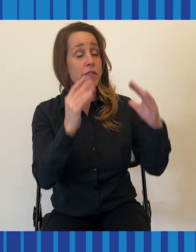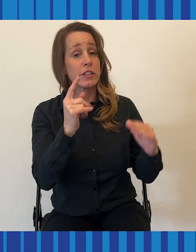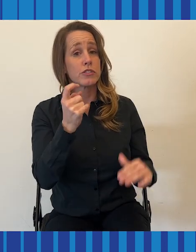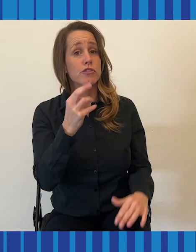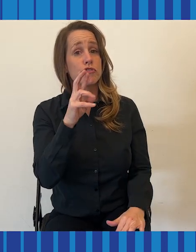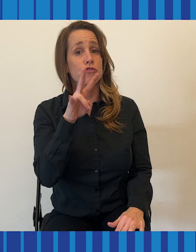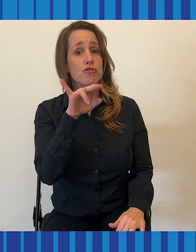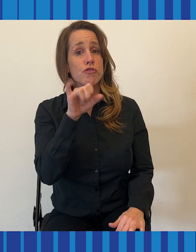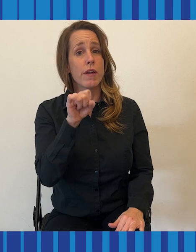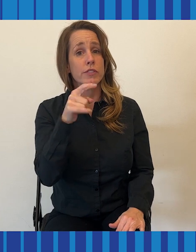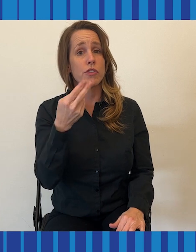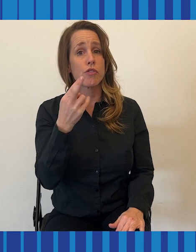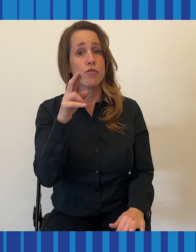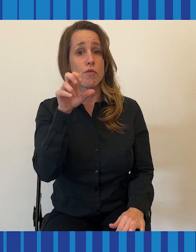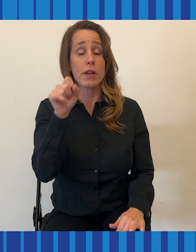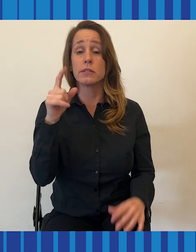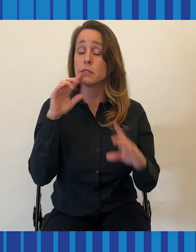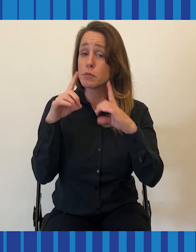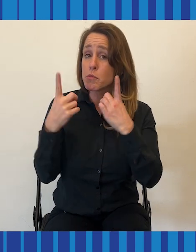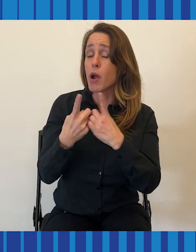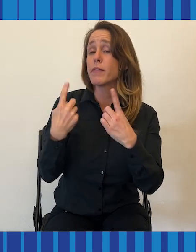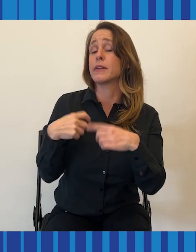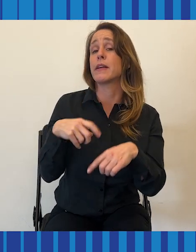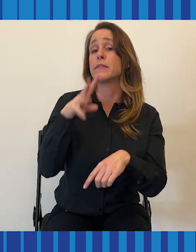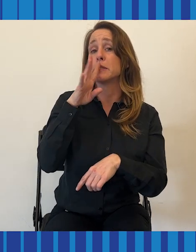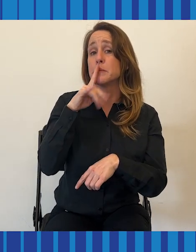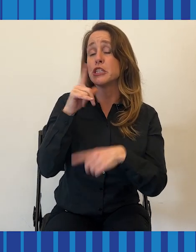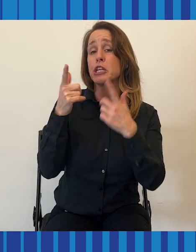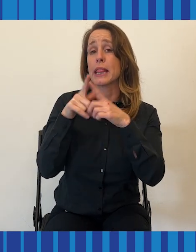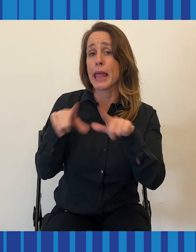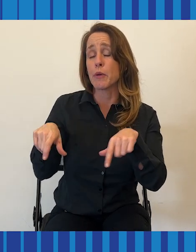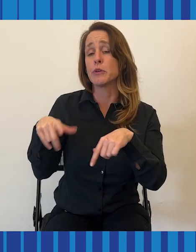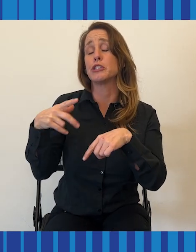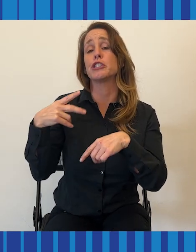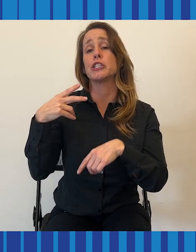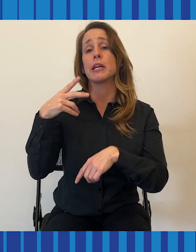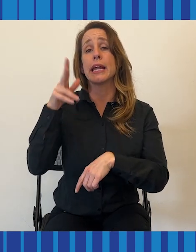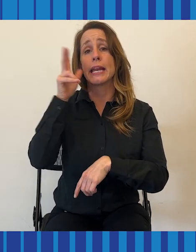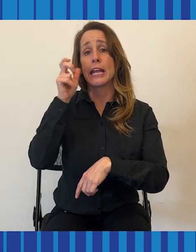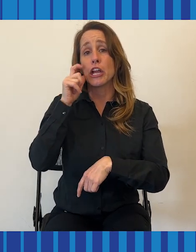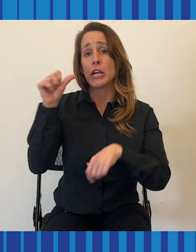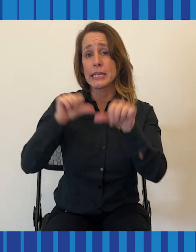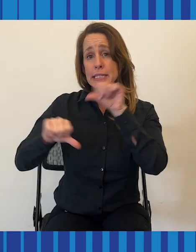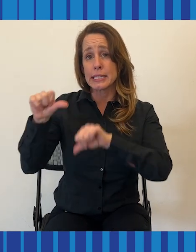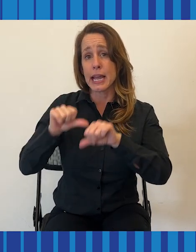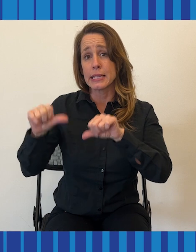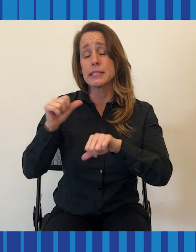Professor Travis Thretz of the Department of Speech, Language, and Hearing Sciences at St. Louis University